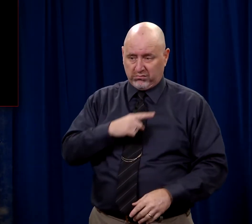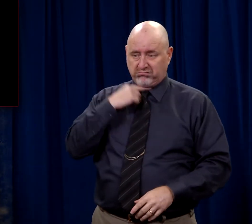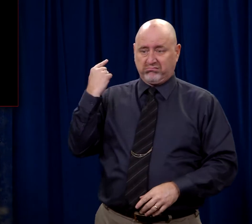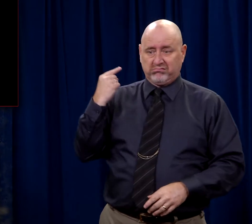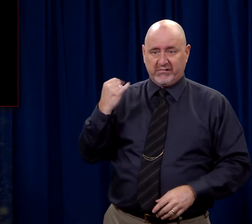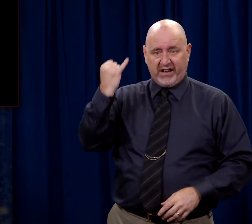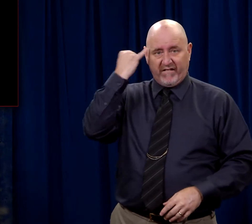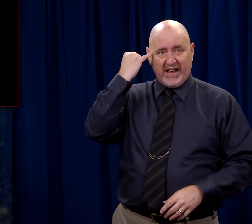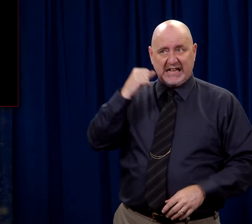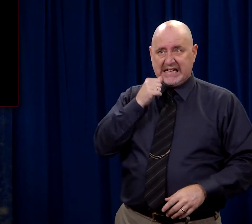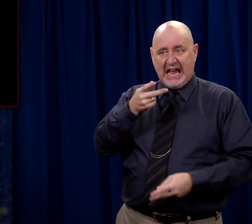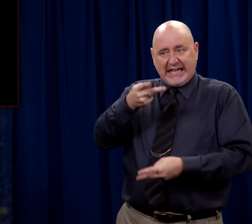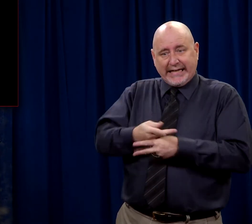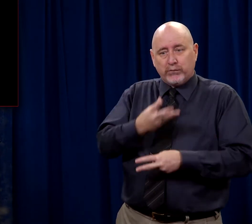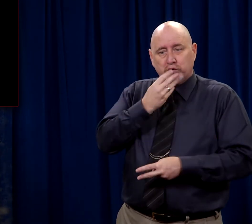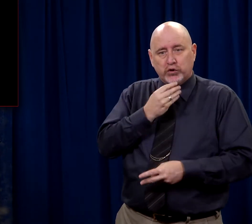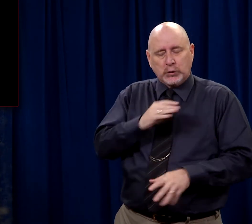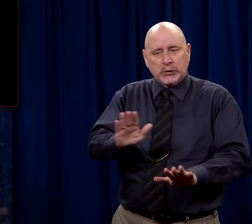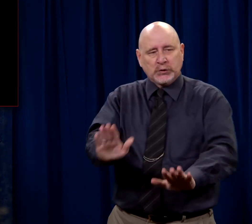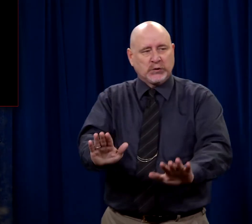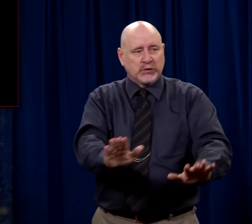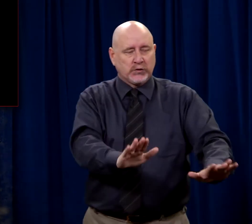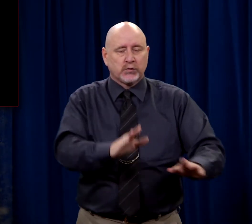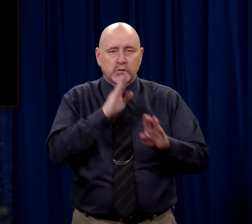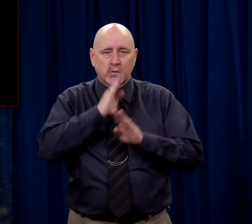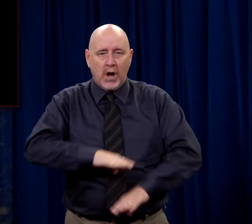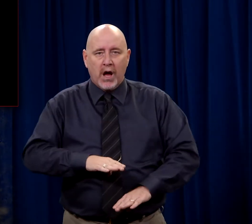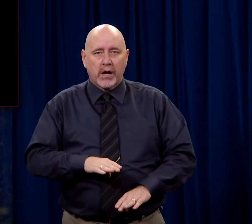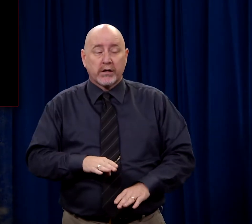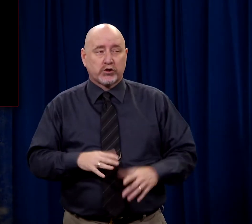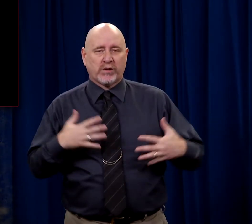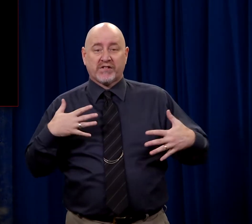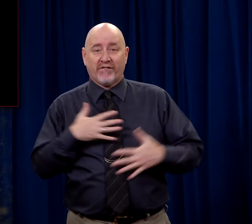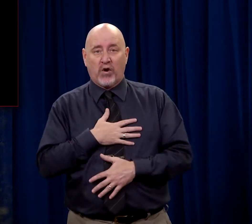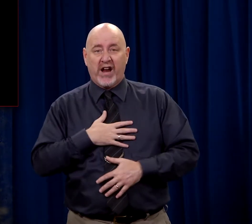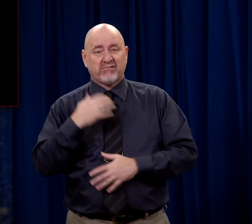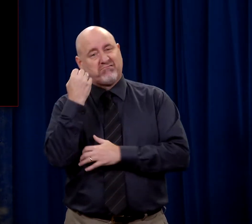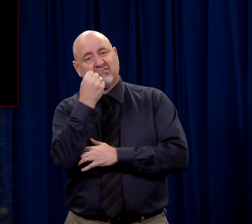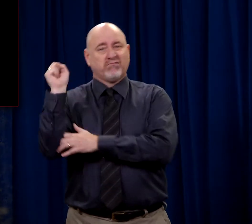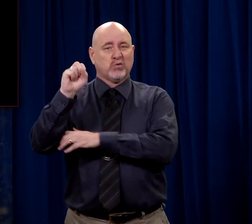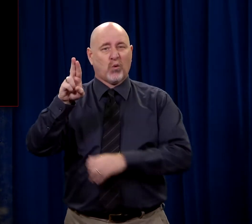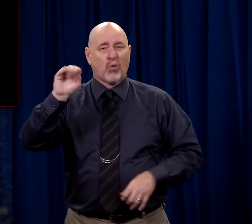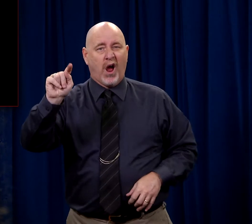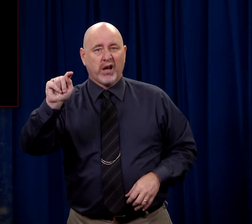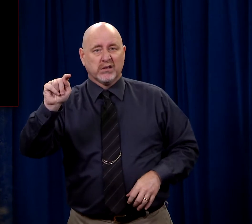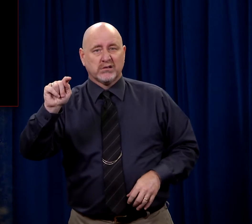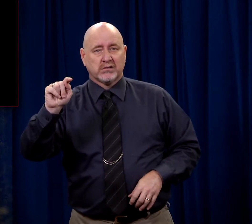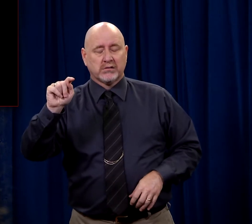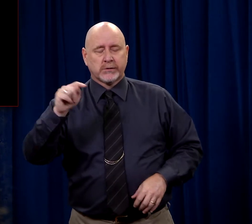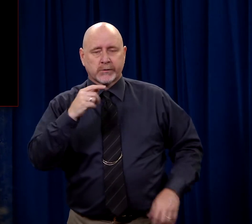perhaps his life if he didn't keep the Jews pacified. And he was afraid that a riot was going to happen.